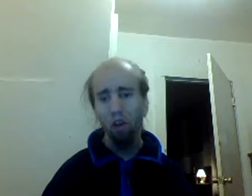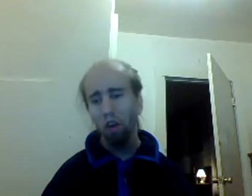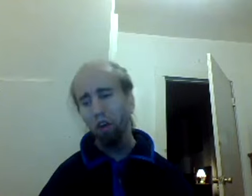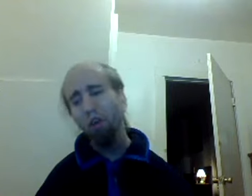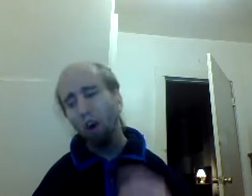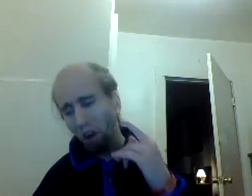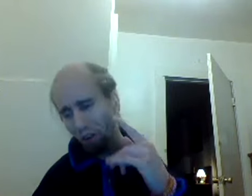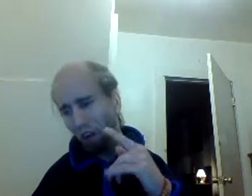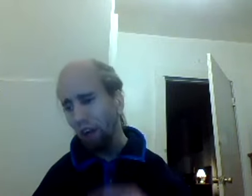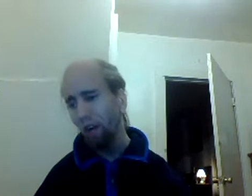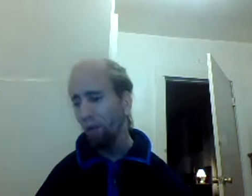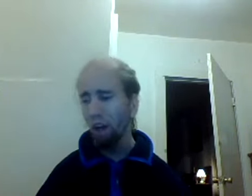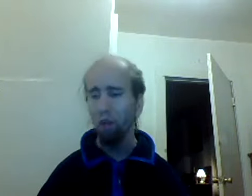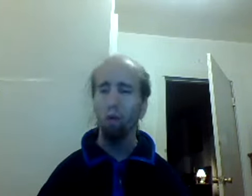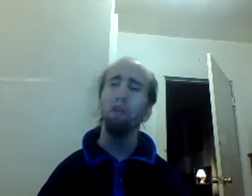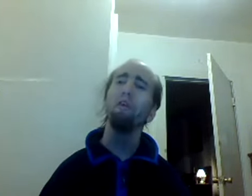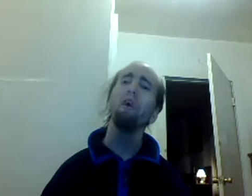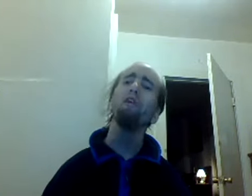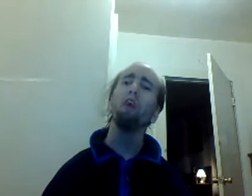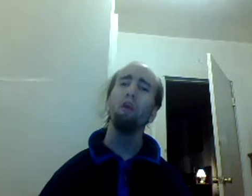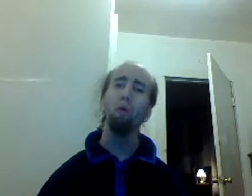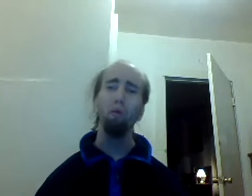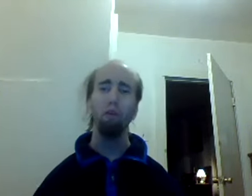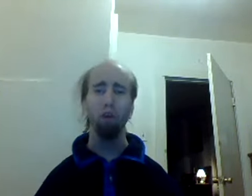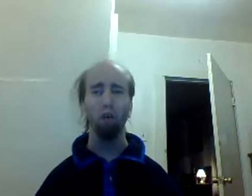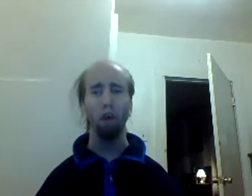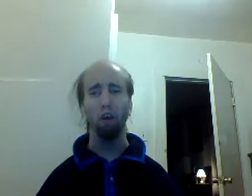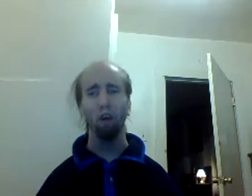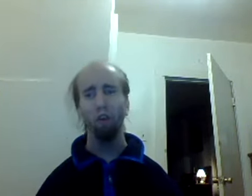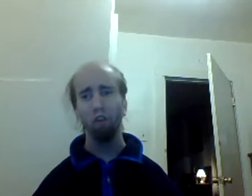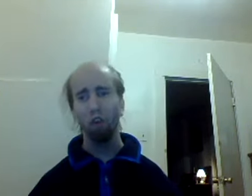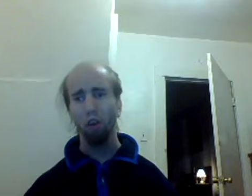so you lost sight of why you originally started doing music right first